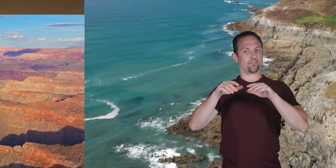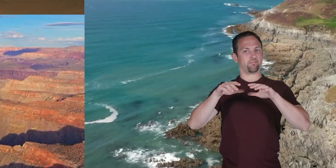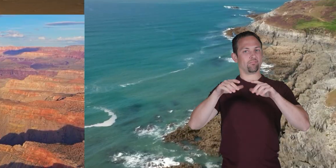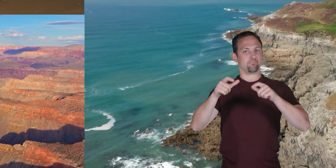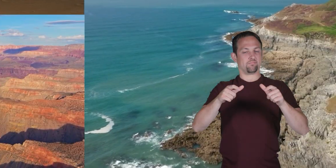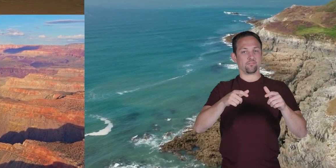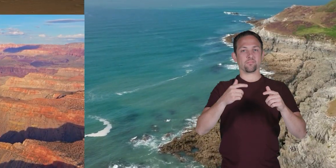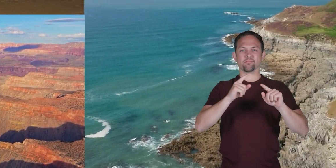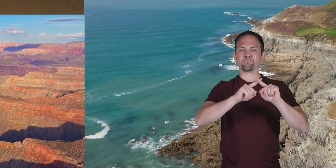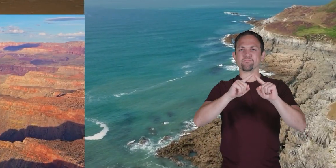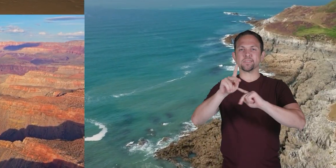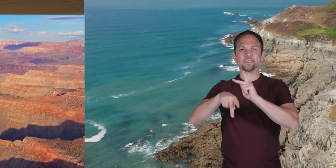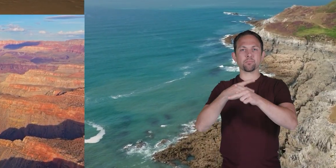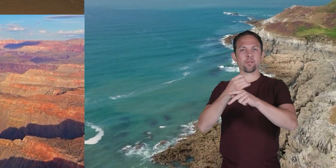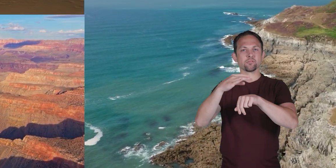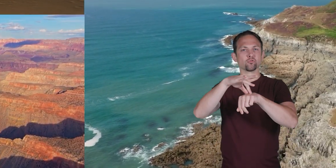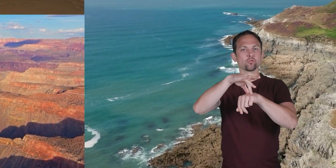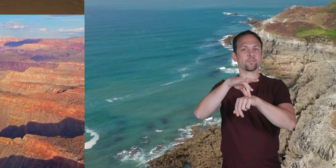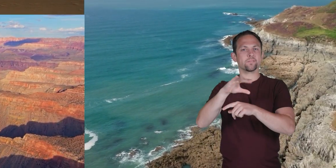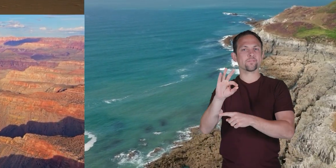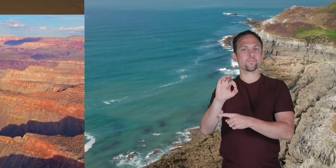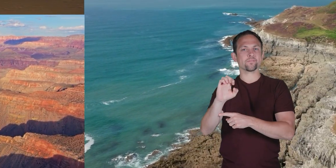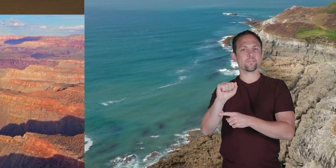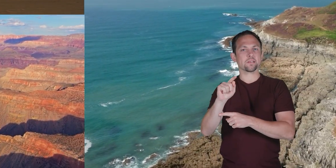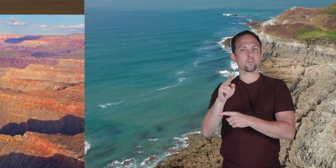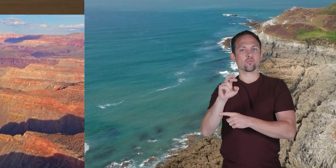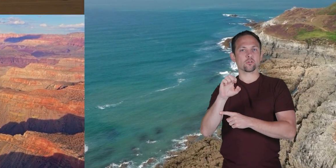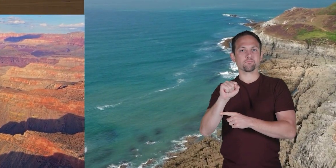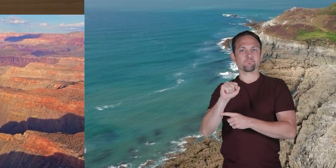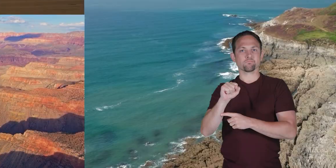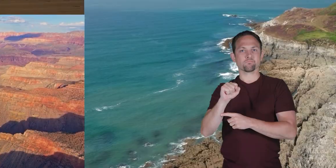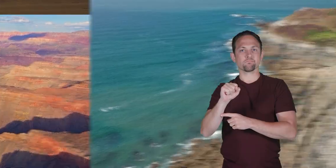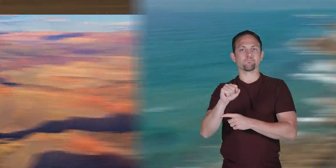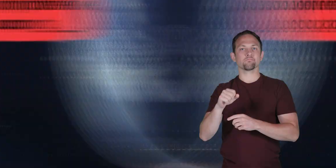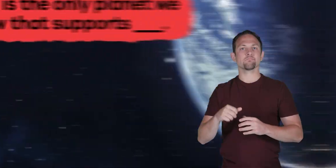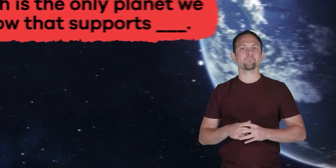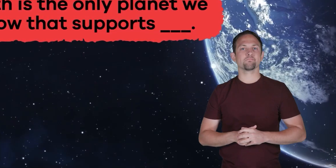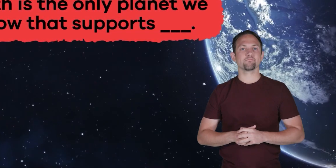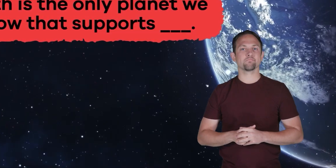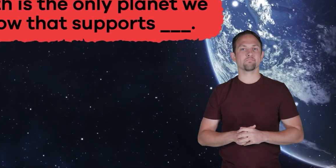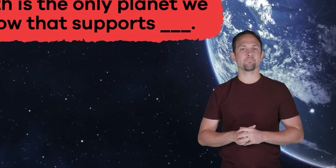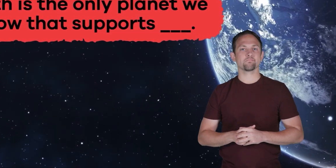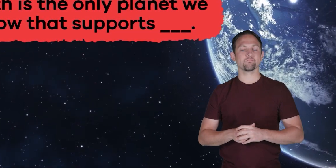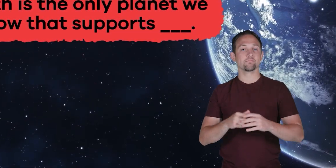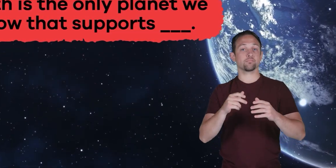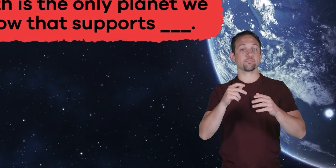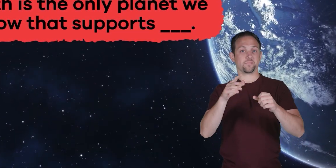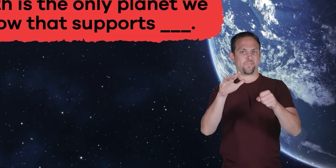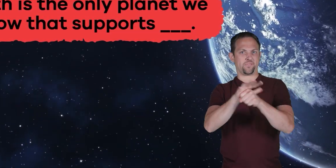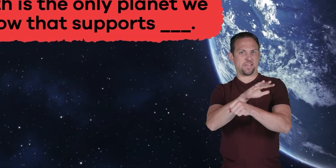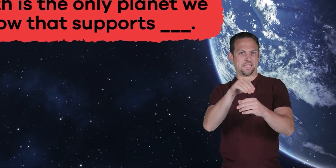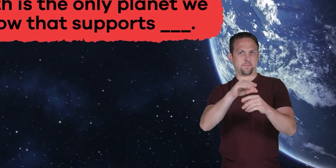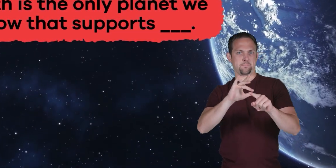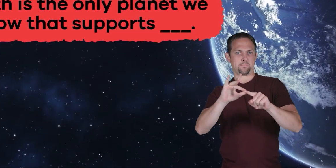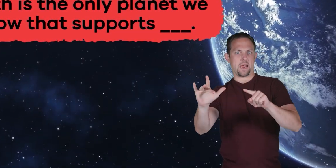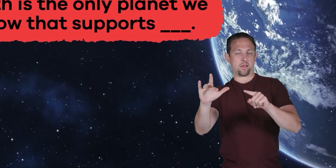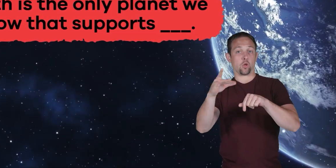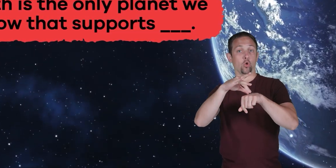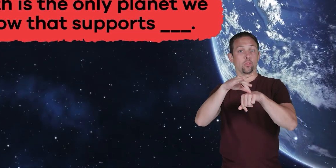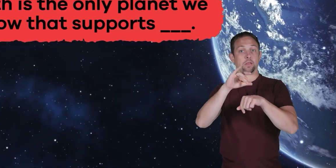with many different types of geographic features fill in the blank earth is the only